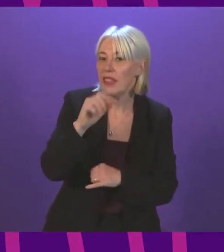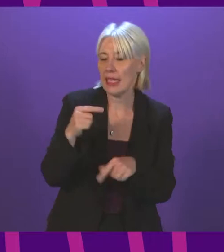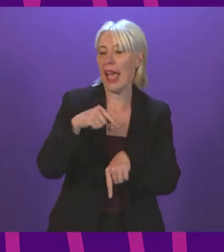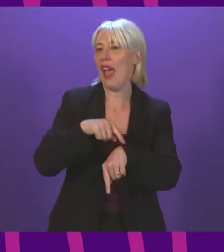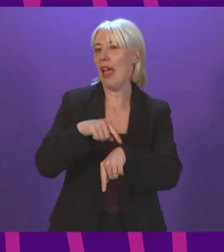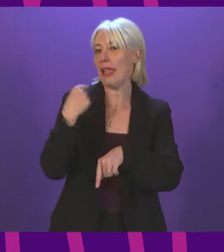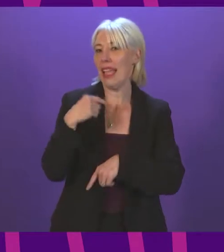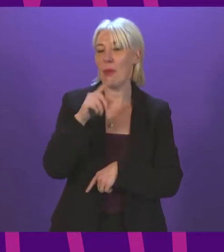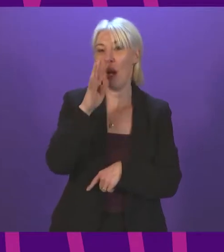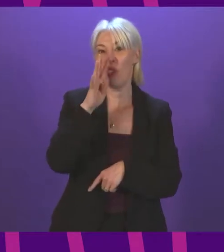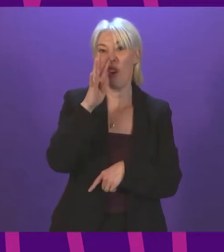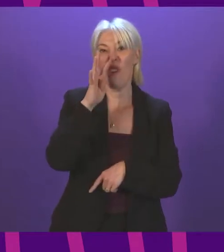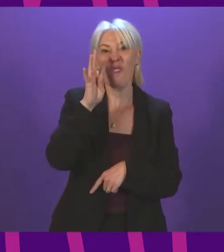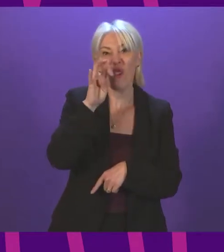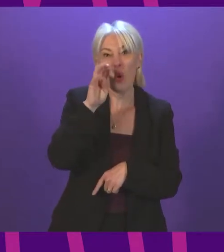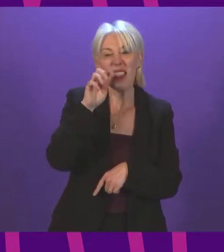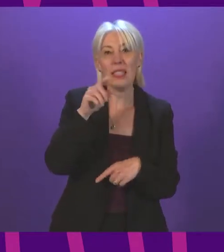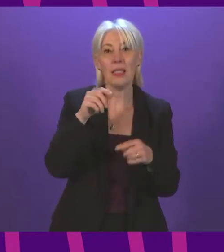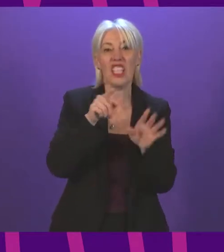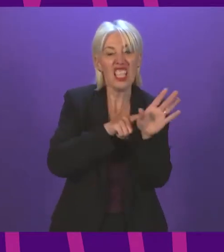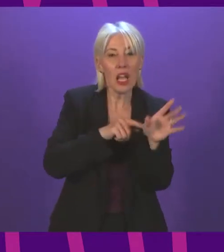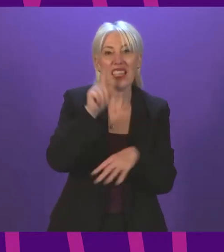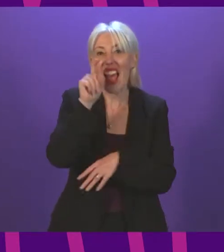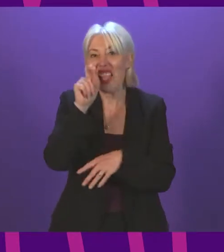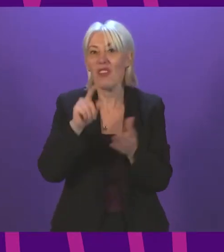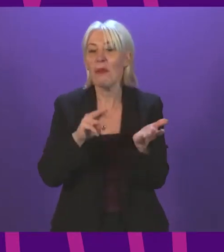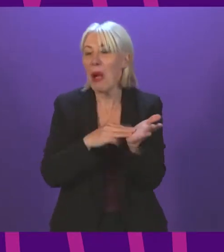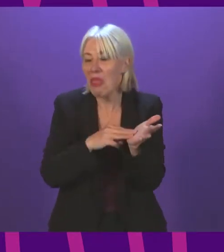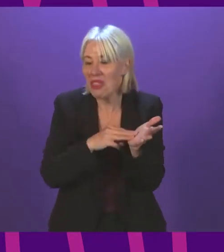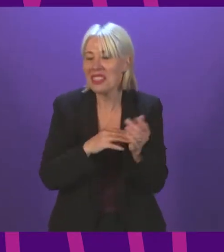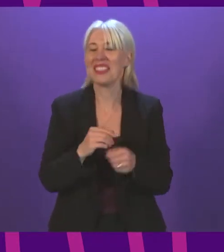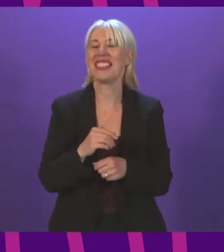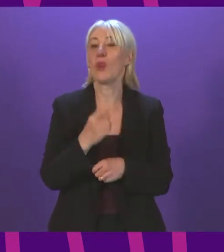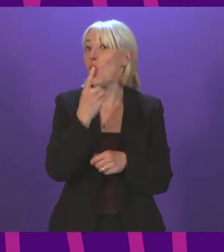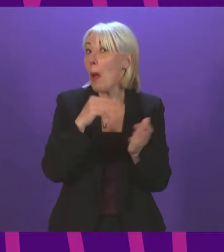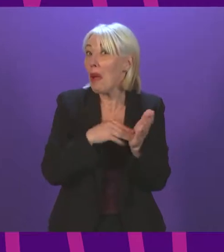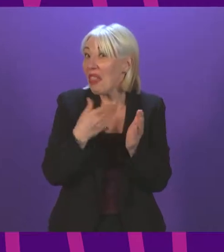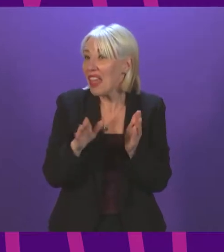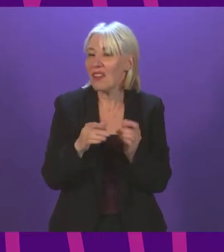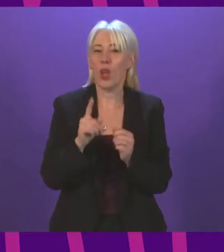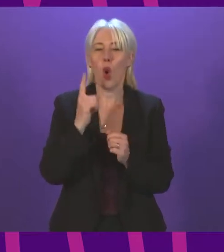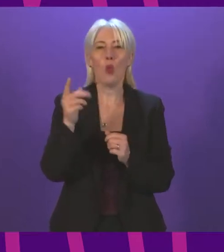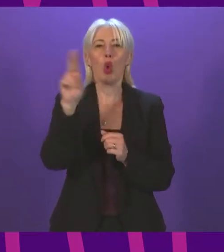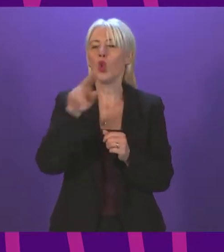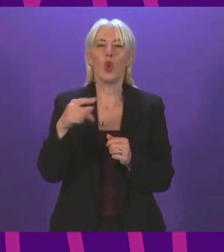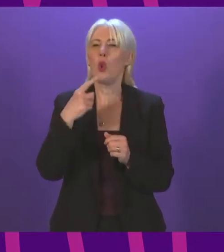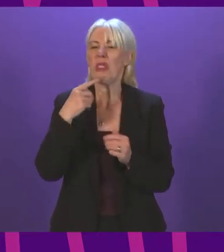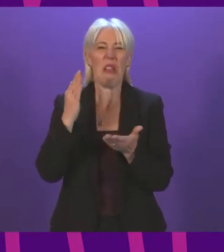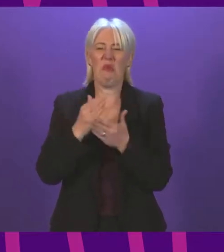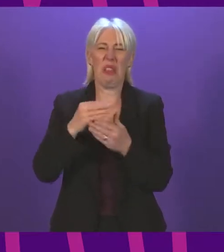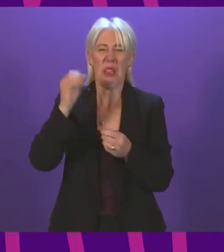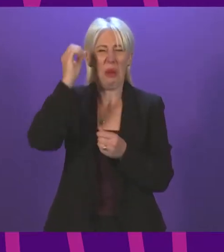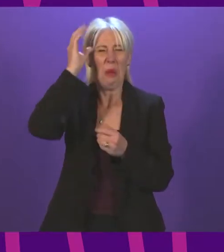years and 11 months old. One school rejected me. They said I was educationally subnormal.